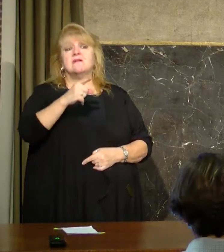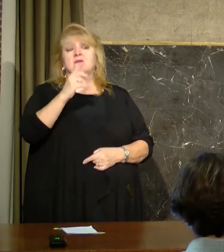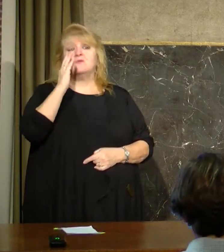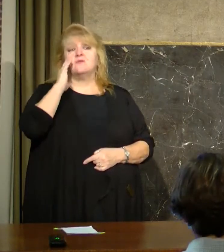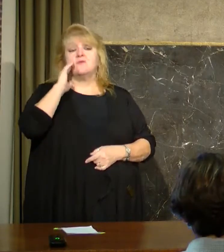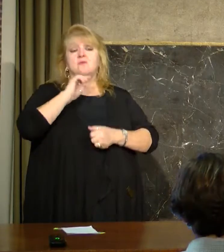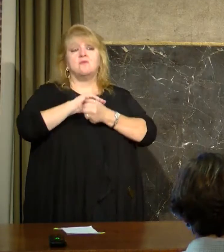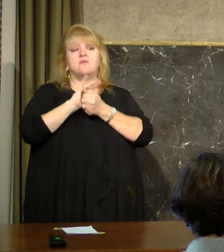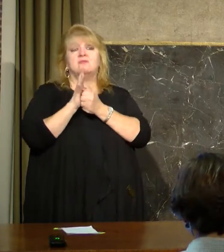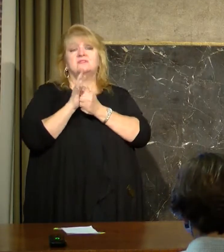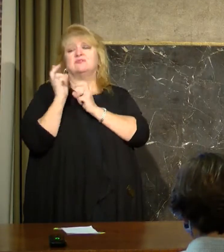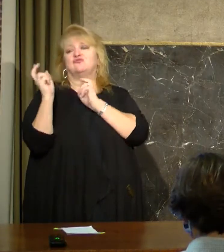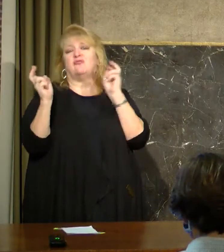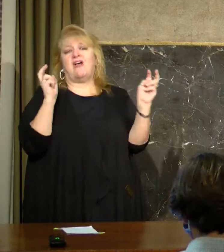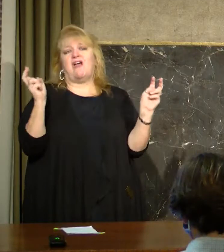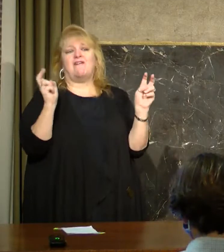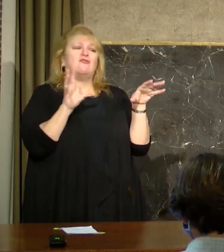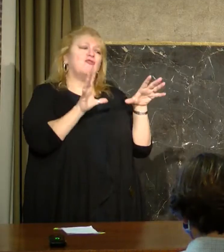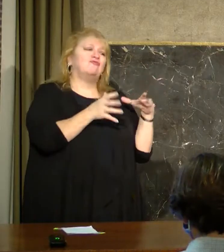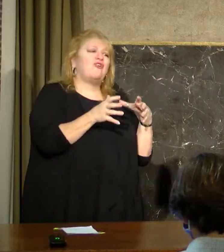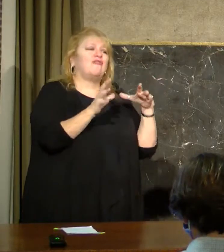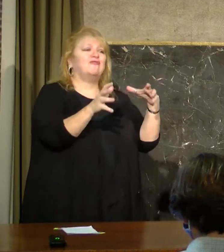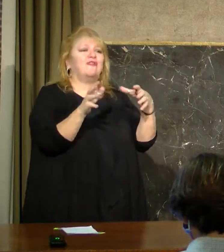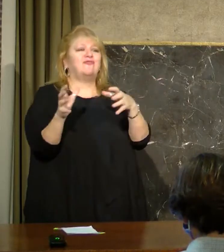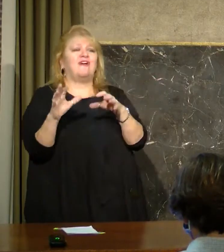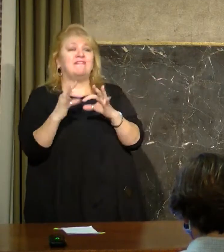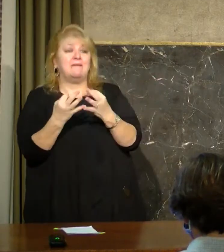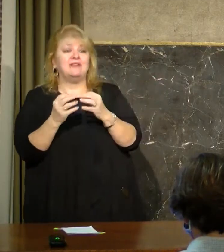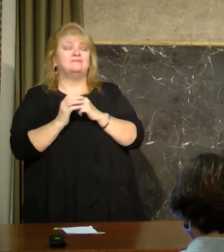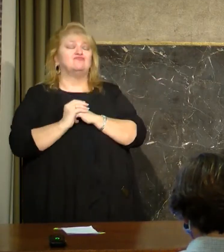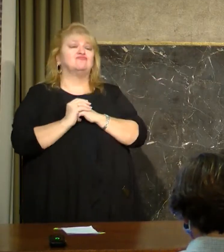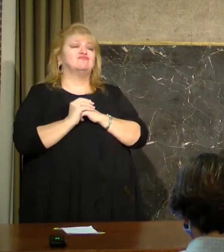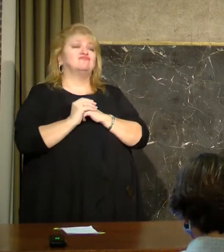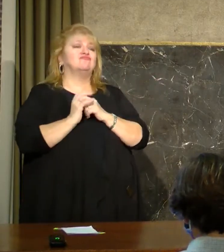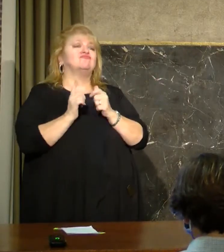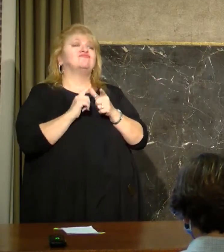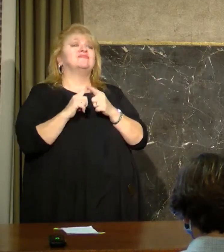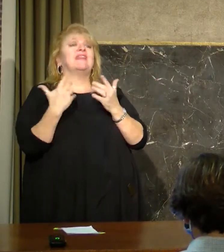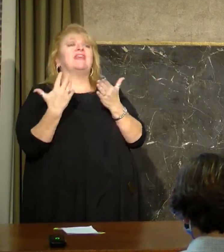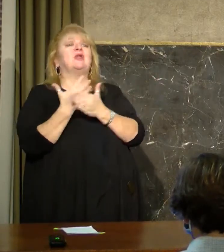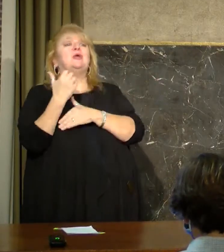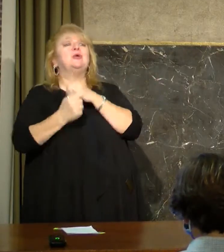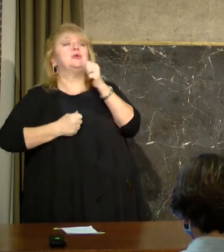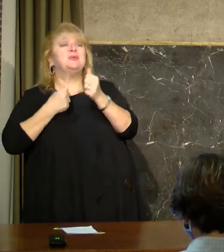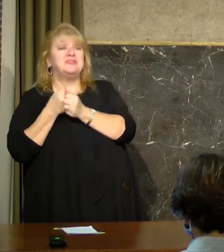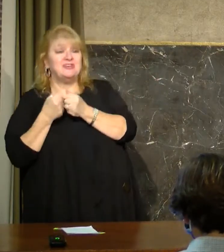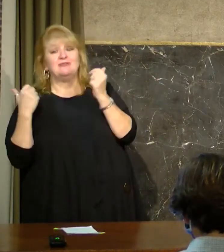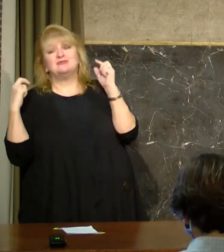travel and activities and gatherings, and then coming behind that are those associated with New Year's.